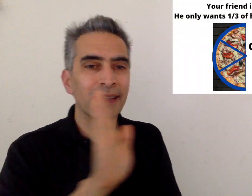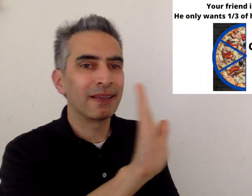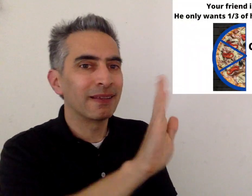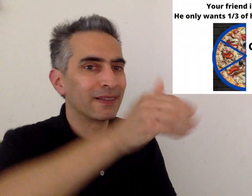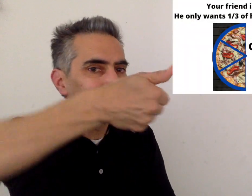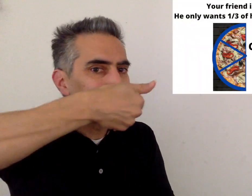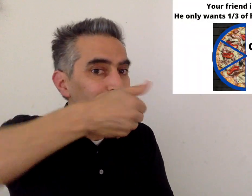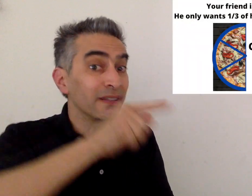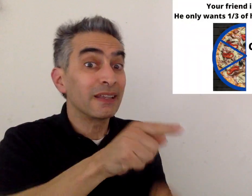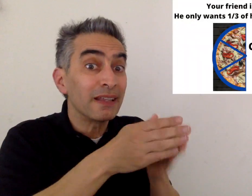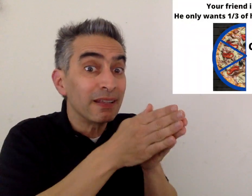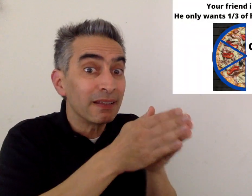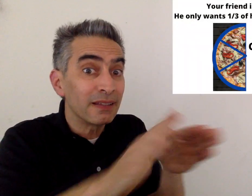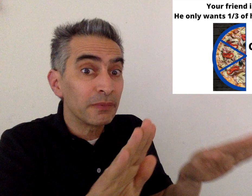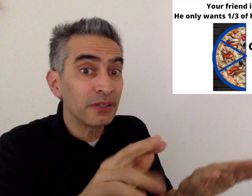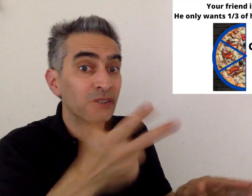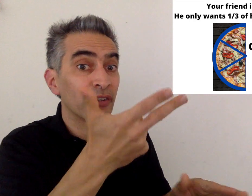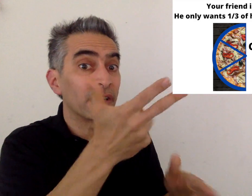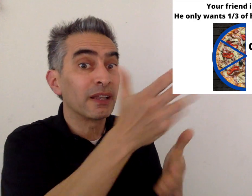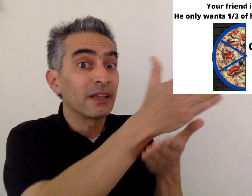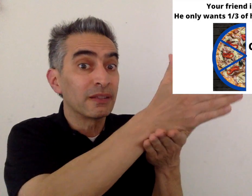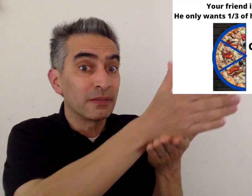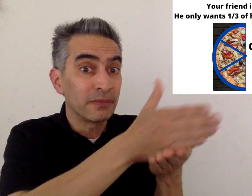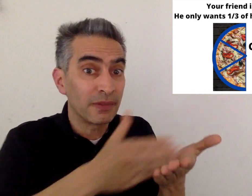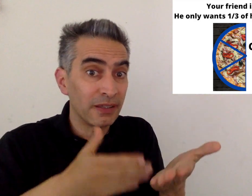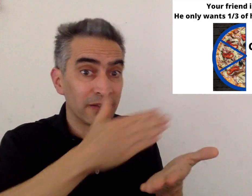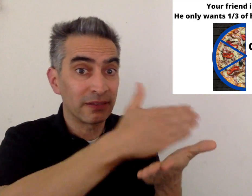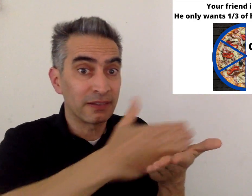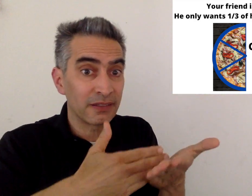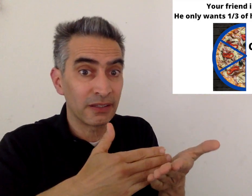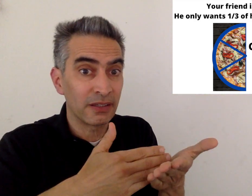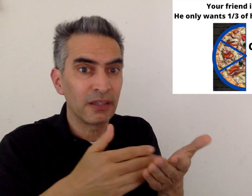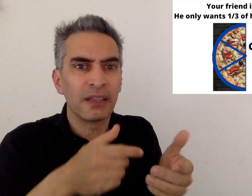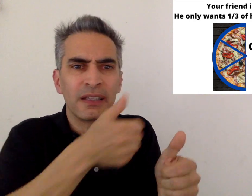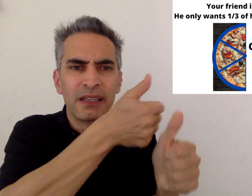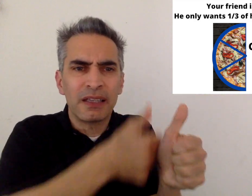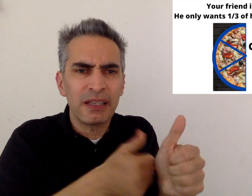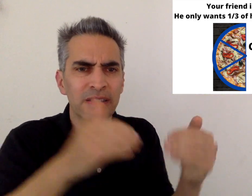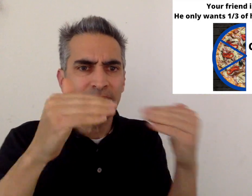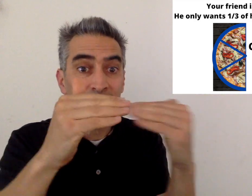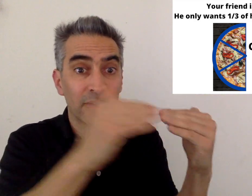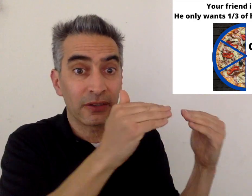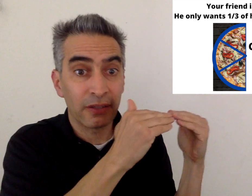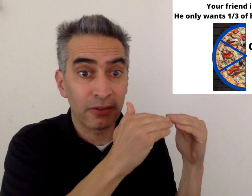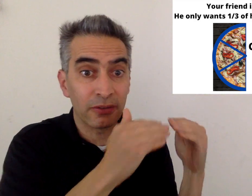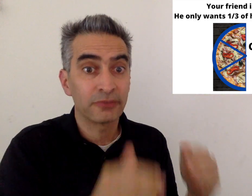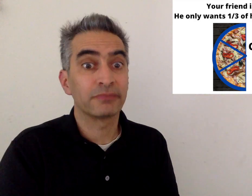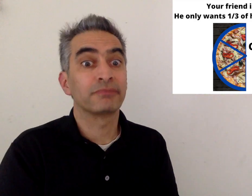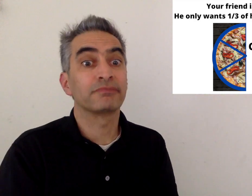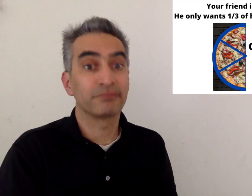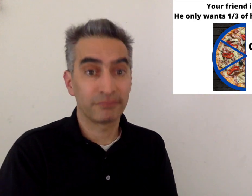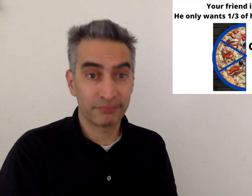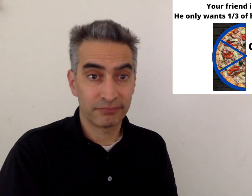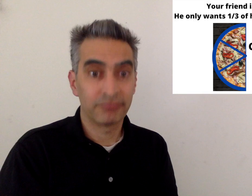So what does your friend do? He takes his pizza and he splits it into three equally sized pieces.